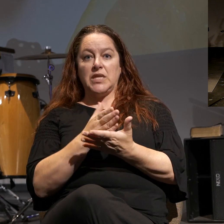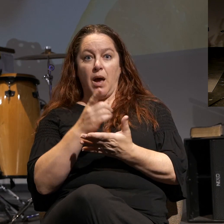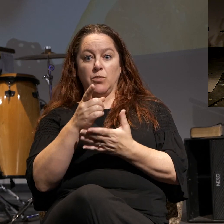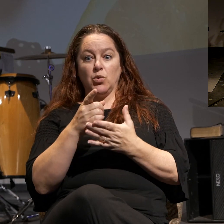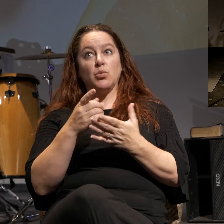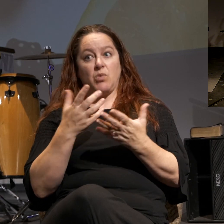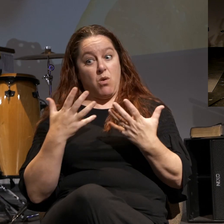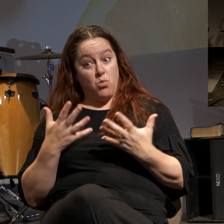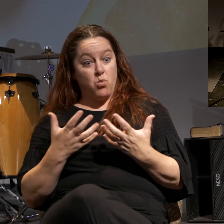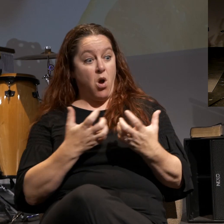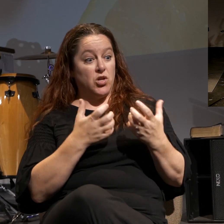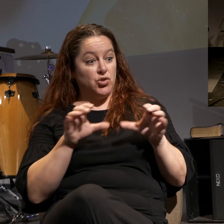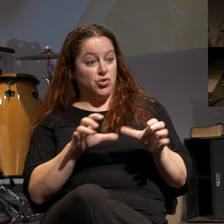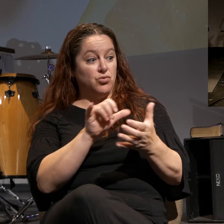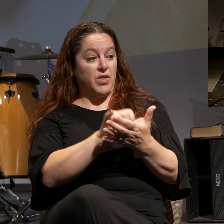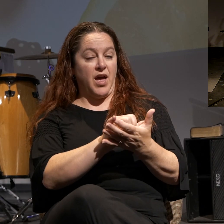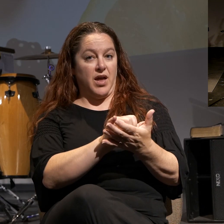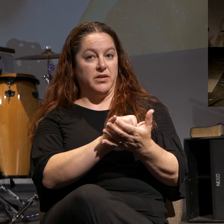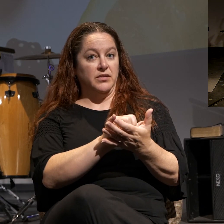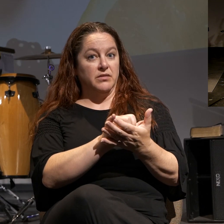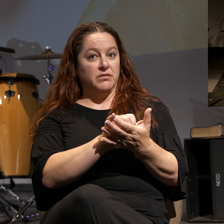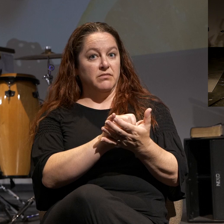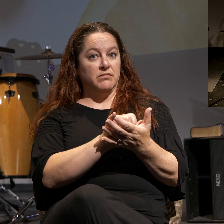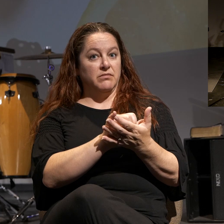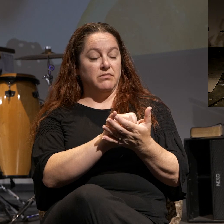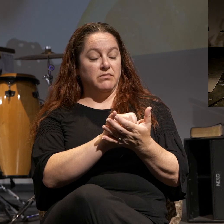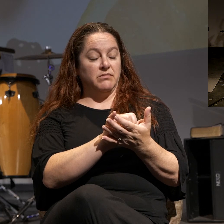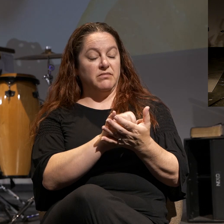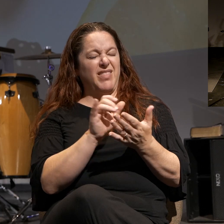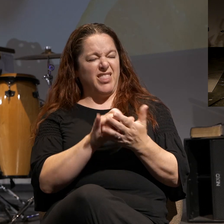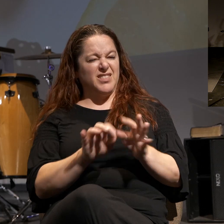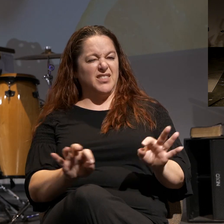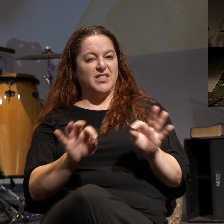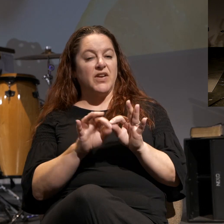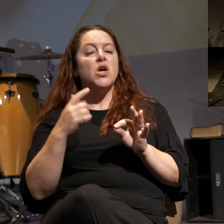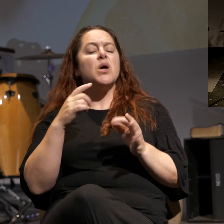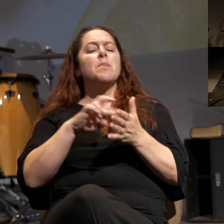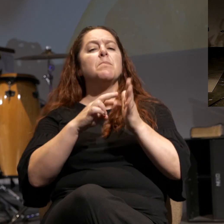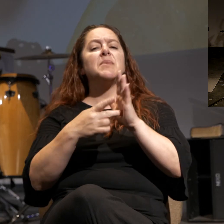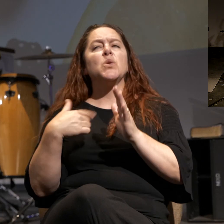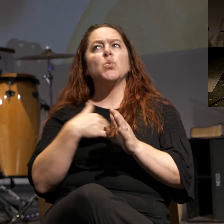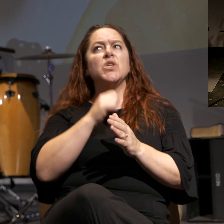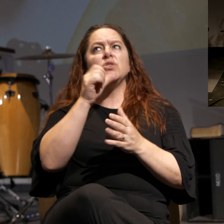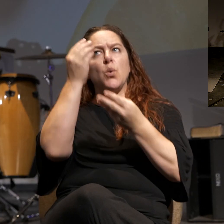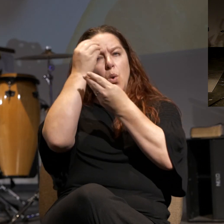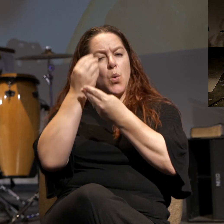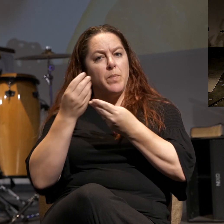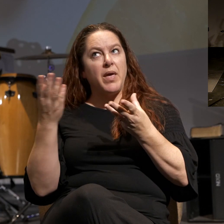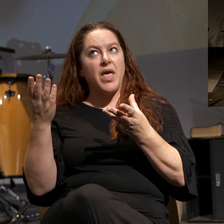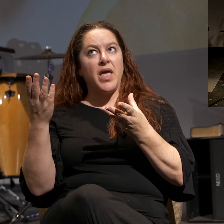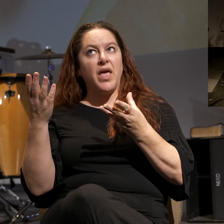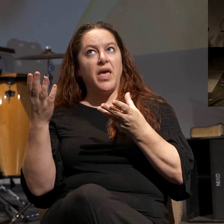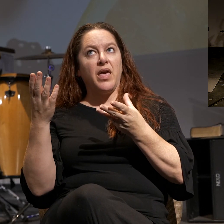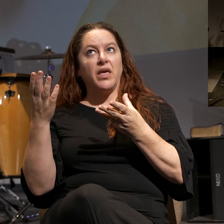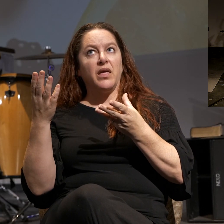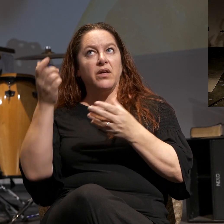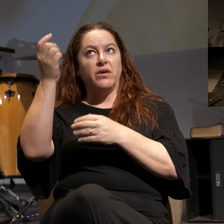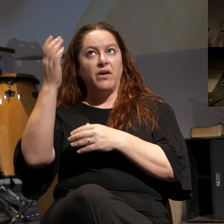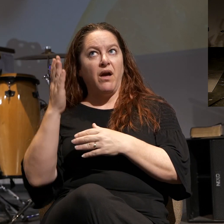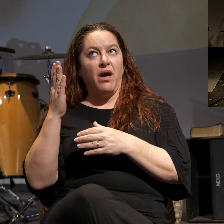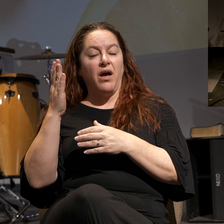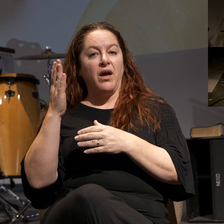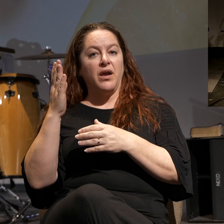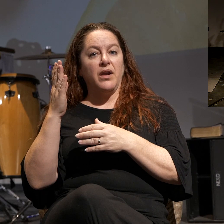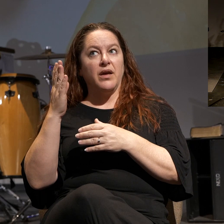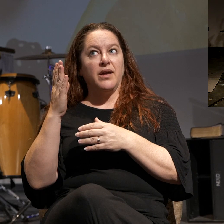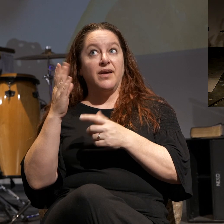do. That's significant. So, we don't obey Him. We don't obey God